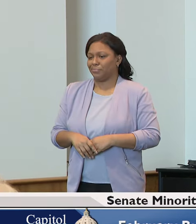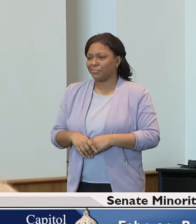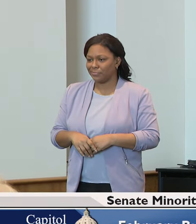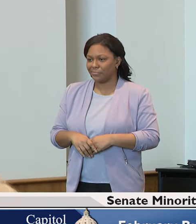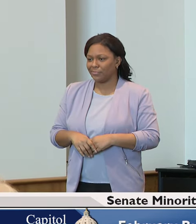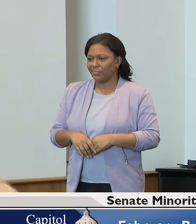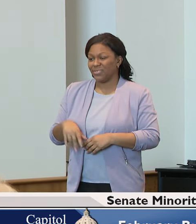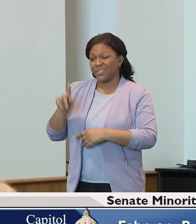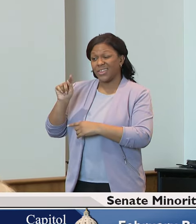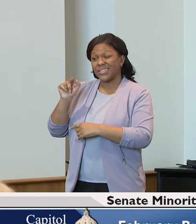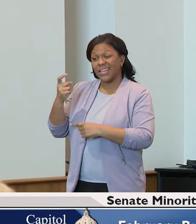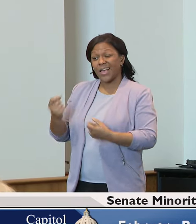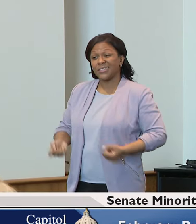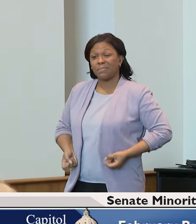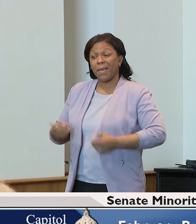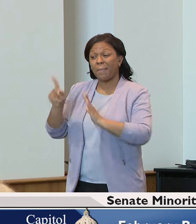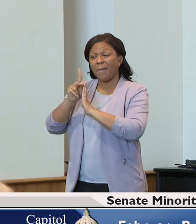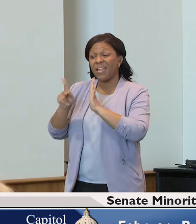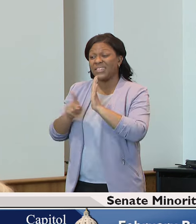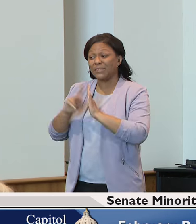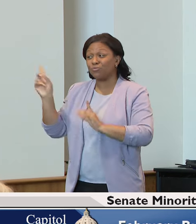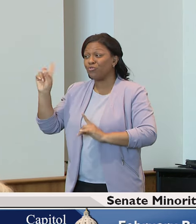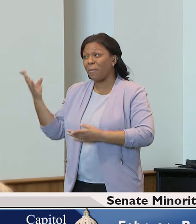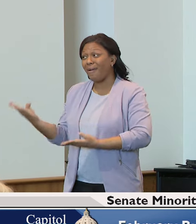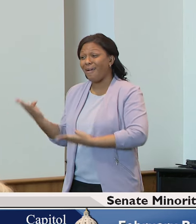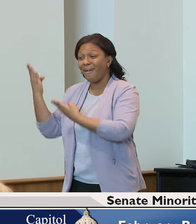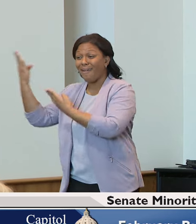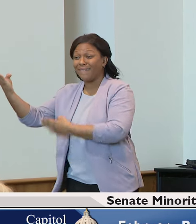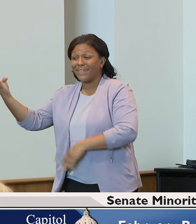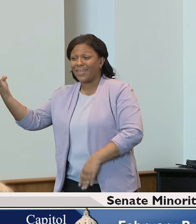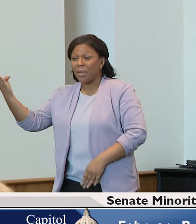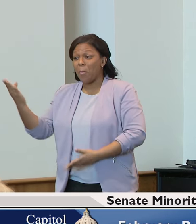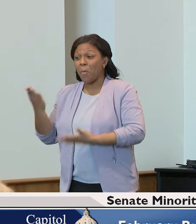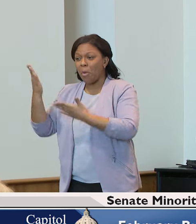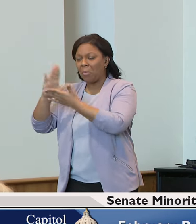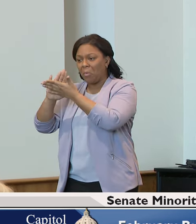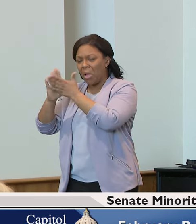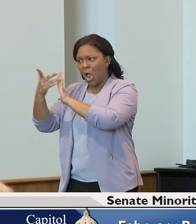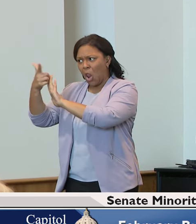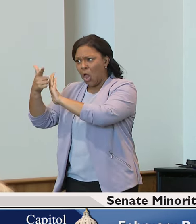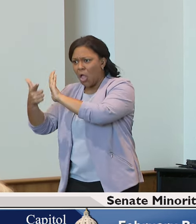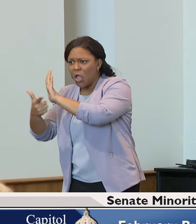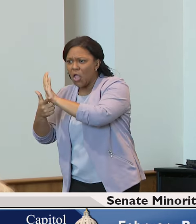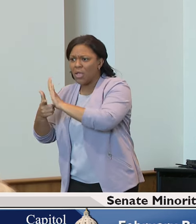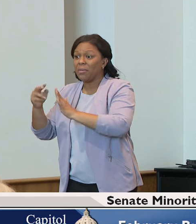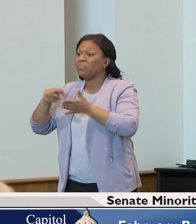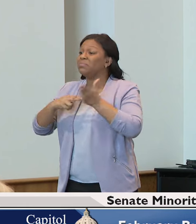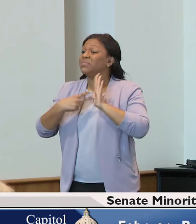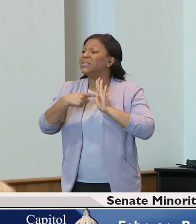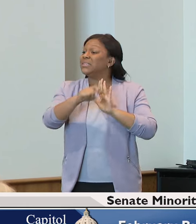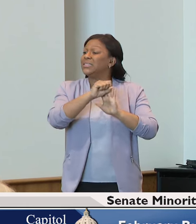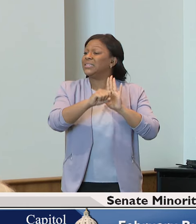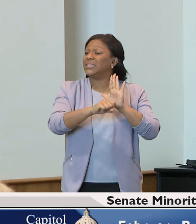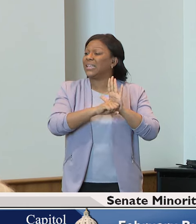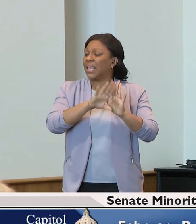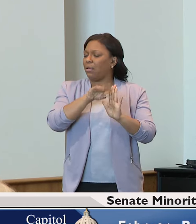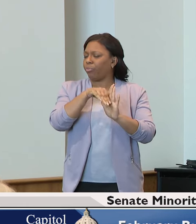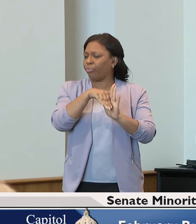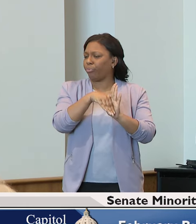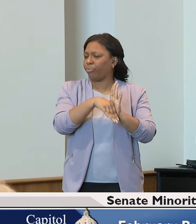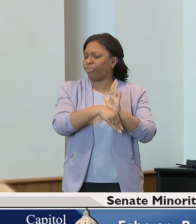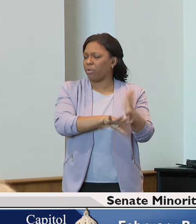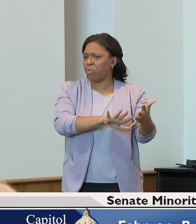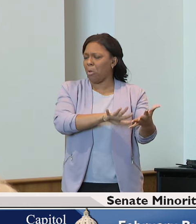Democrats have proposed over the years and put into law are causing our state to go into this boom and bust cycles. Democrats